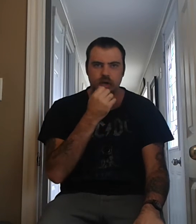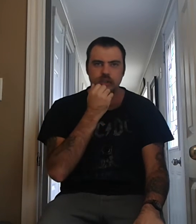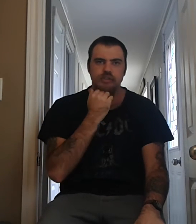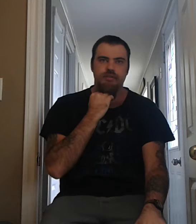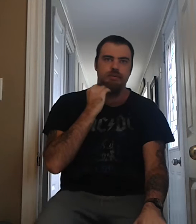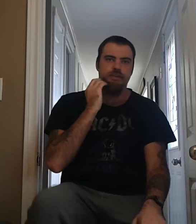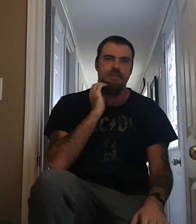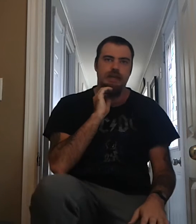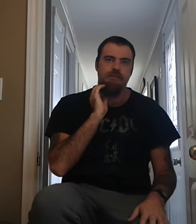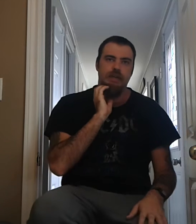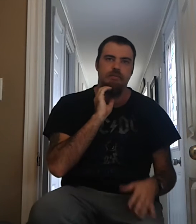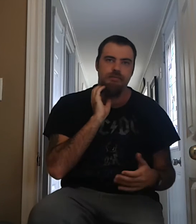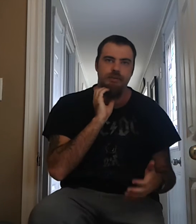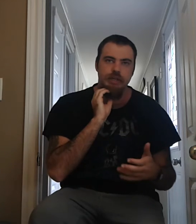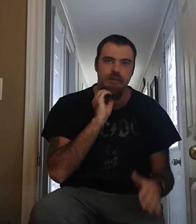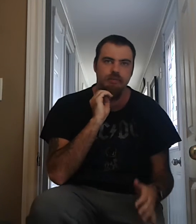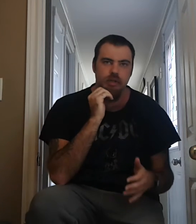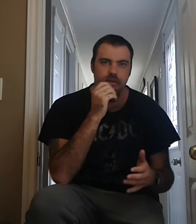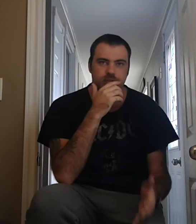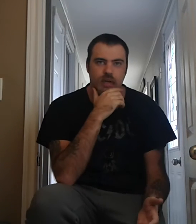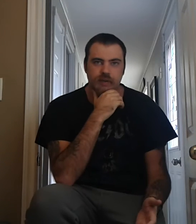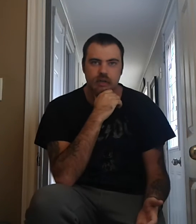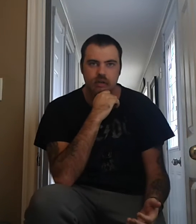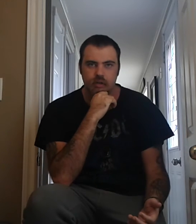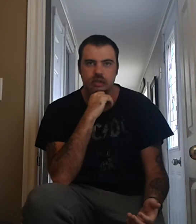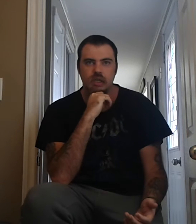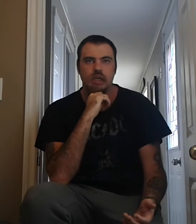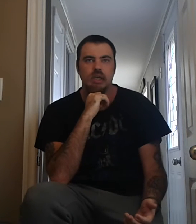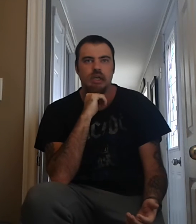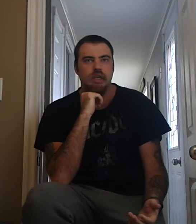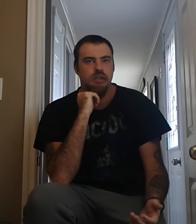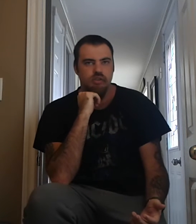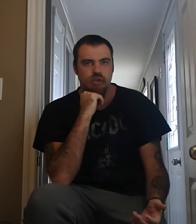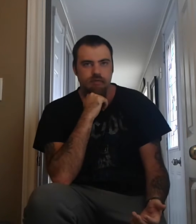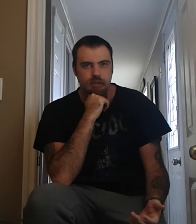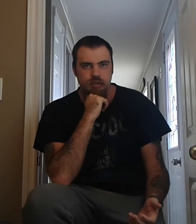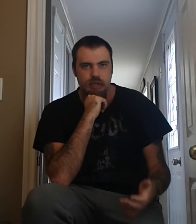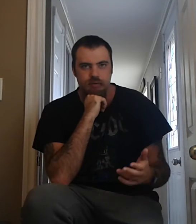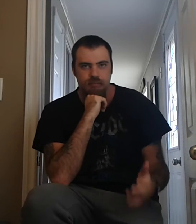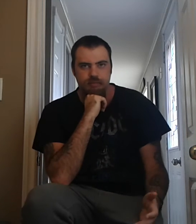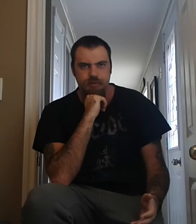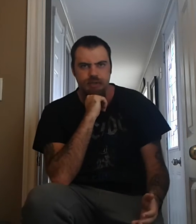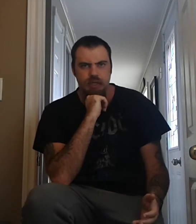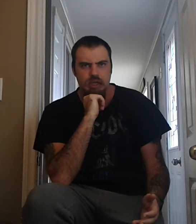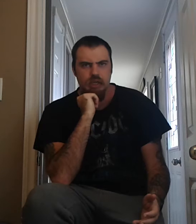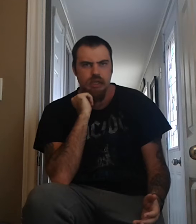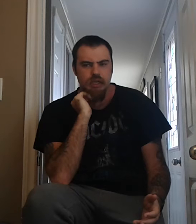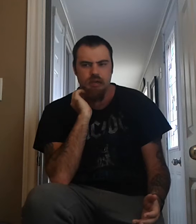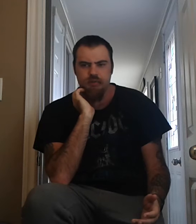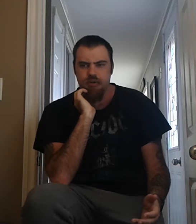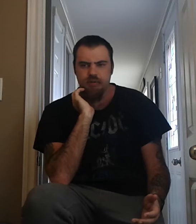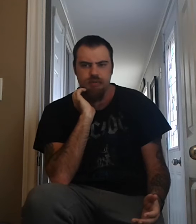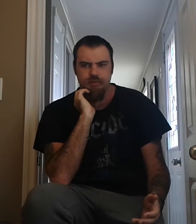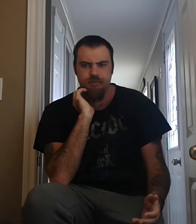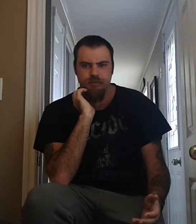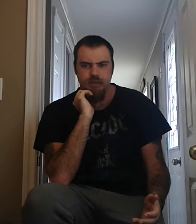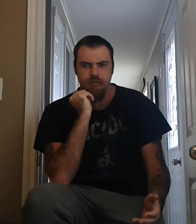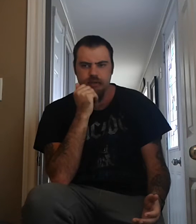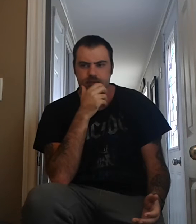Rogers was in that band, Free, as well as Simon Kirk, the drummer. He was in Free. And when he was with Free, he must have